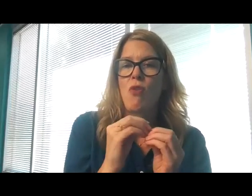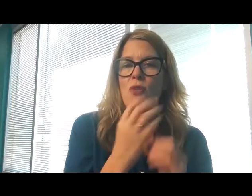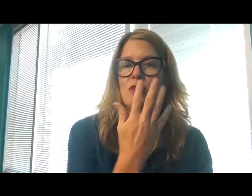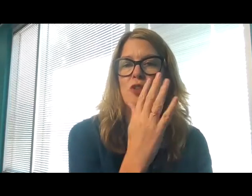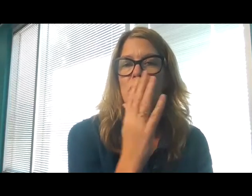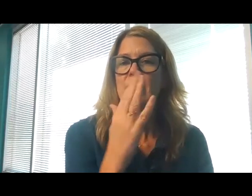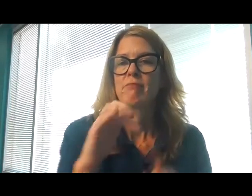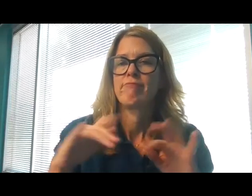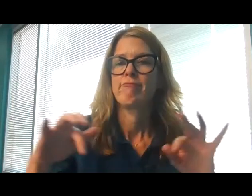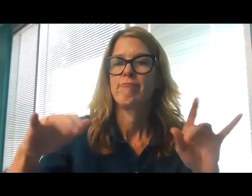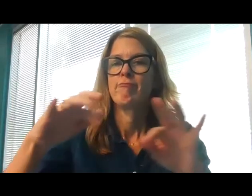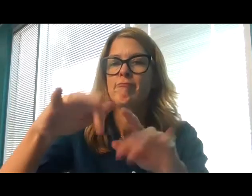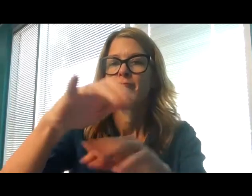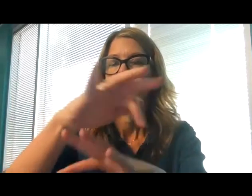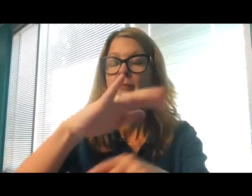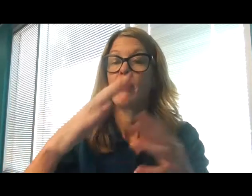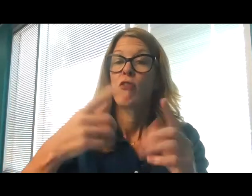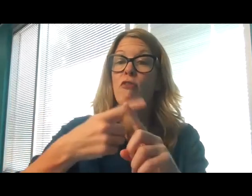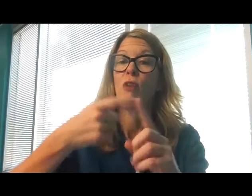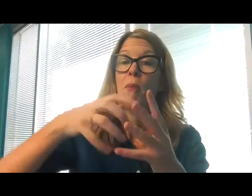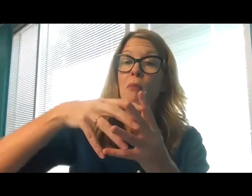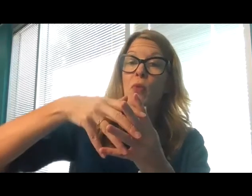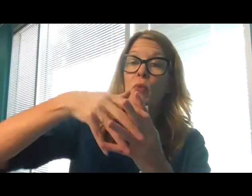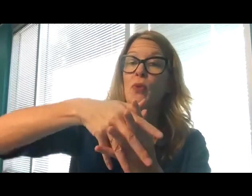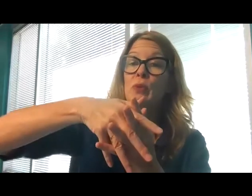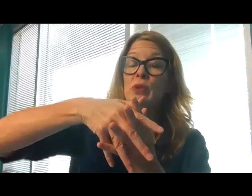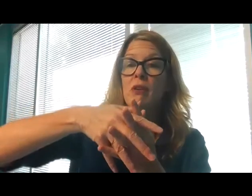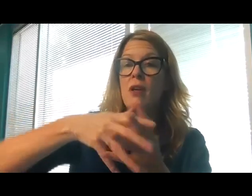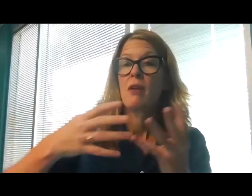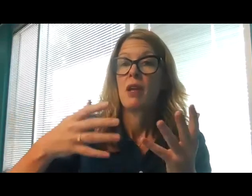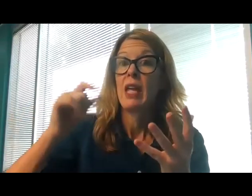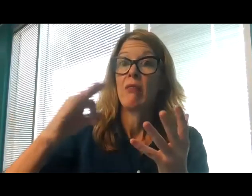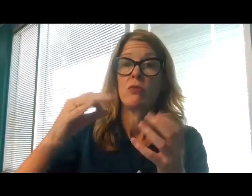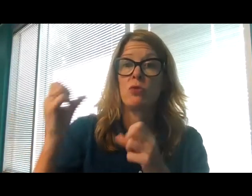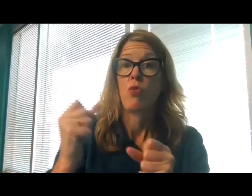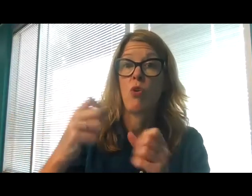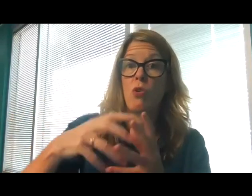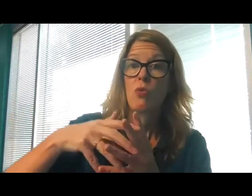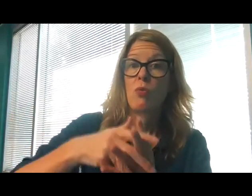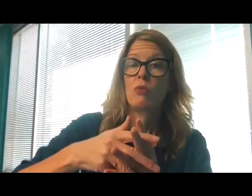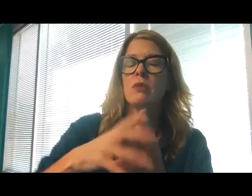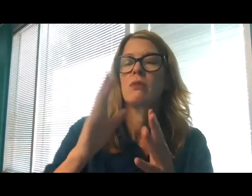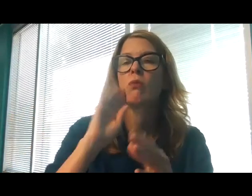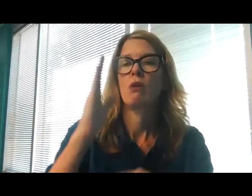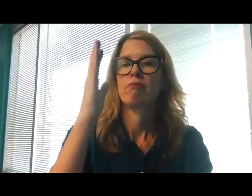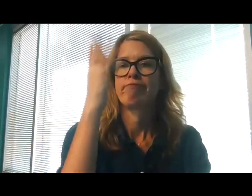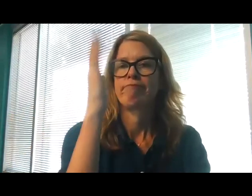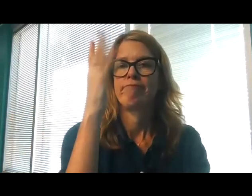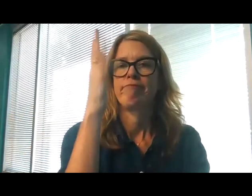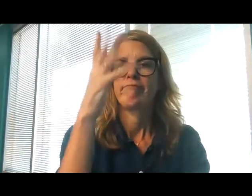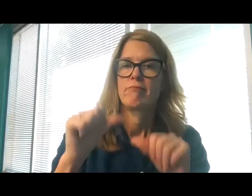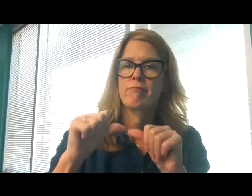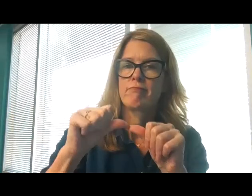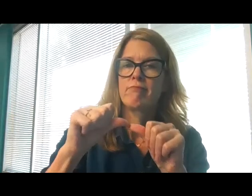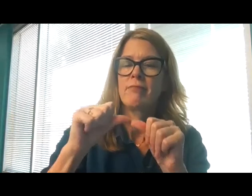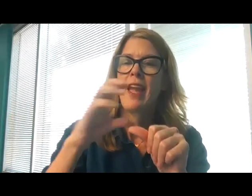Though its root grows old in the earth, and its stump dies in the ground, yet at the scent of water, it will bud and